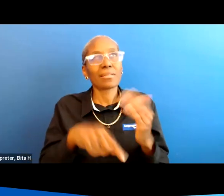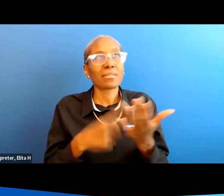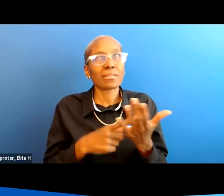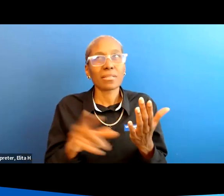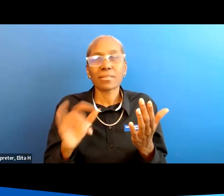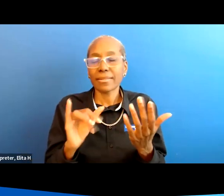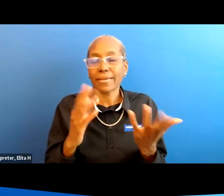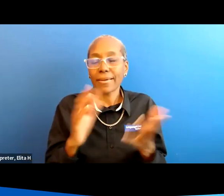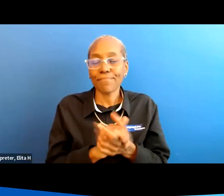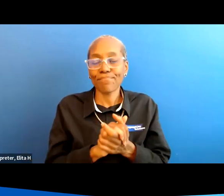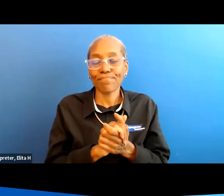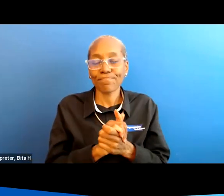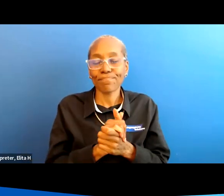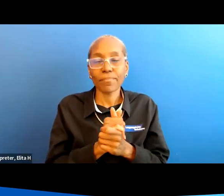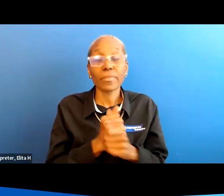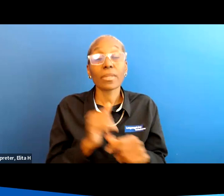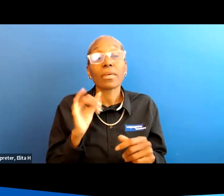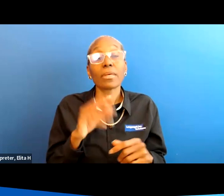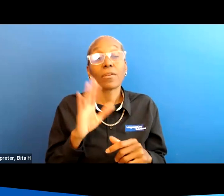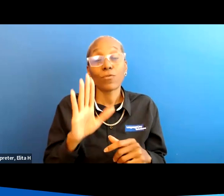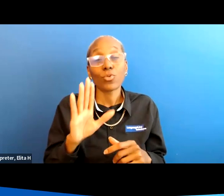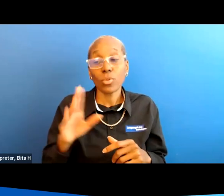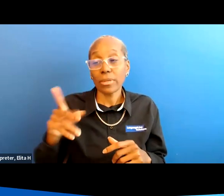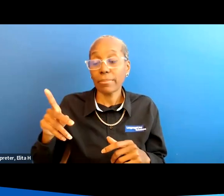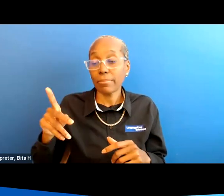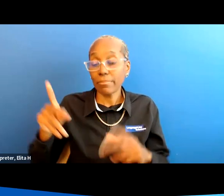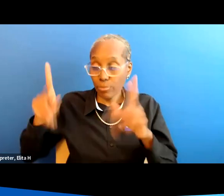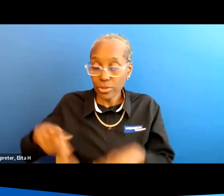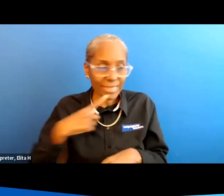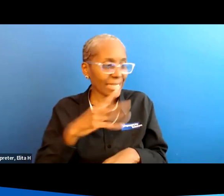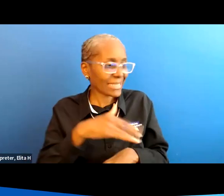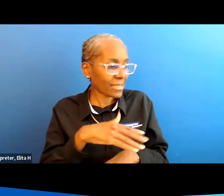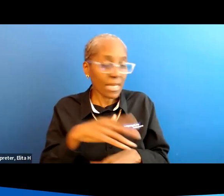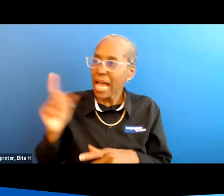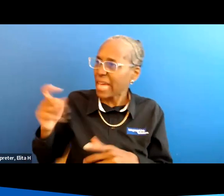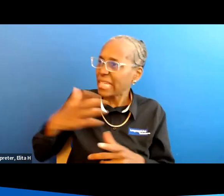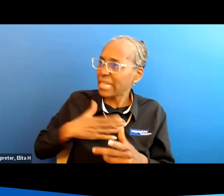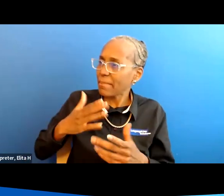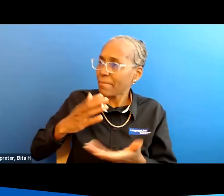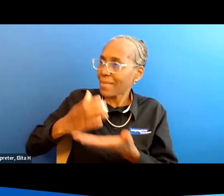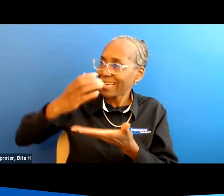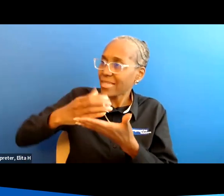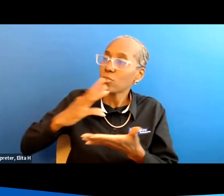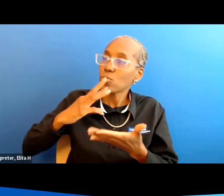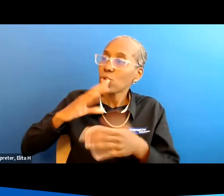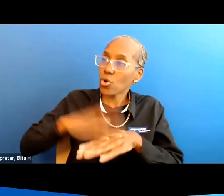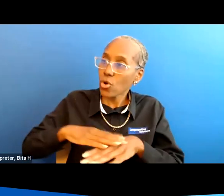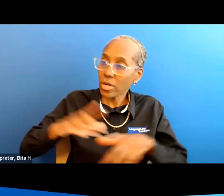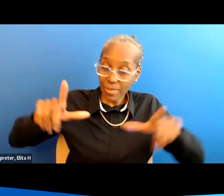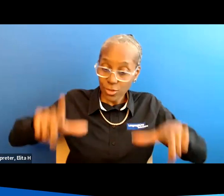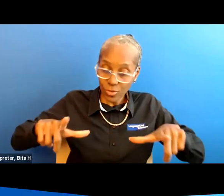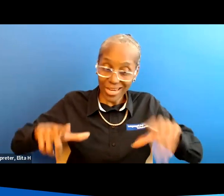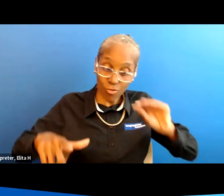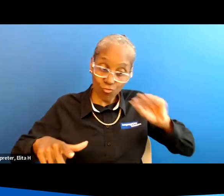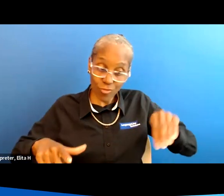things about you know if your person you're caring for says i need to have my glass of water on my tray in this